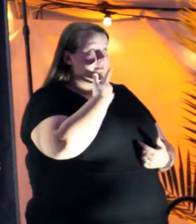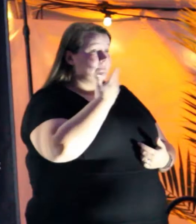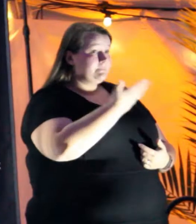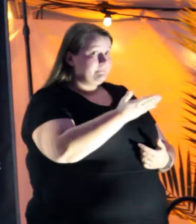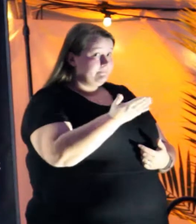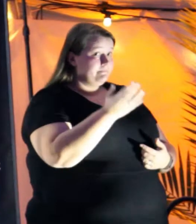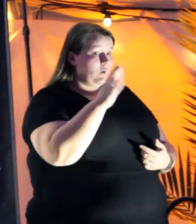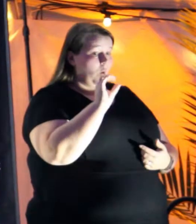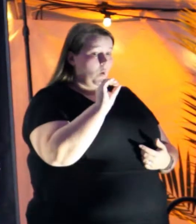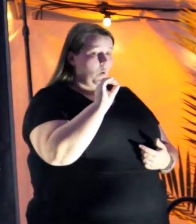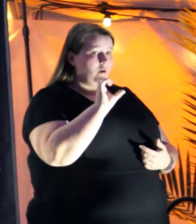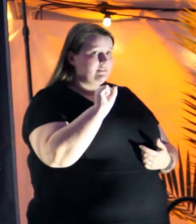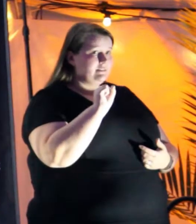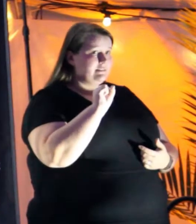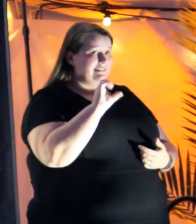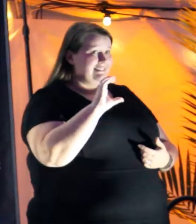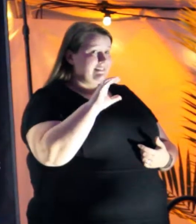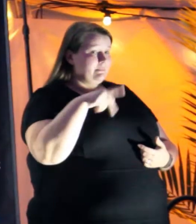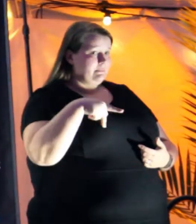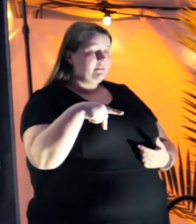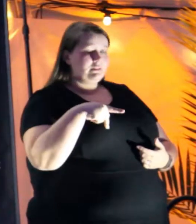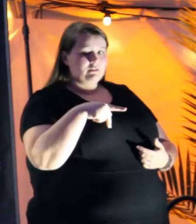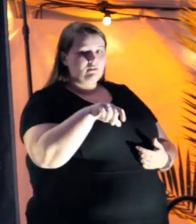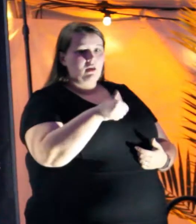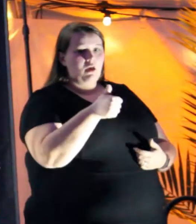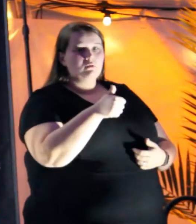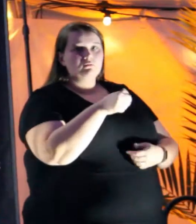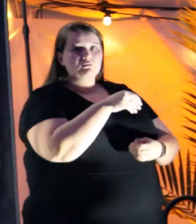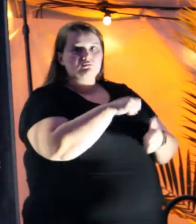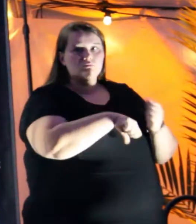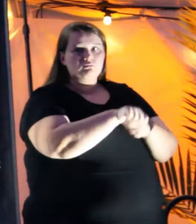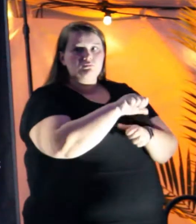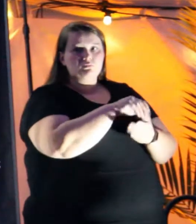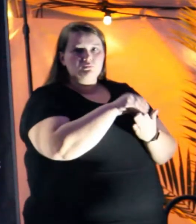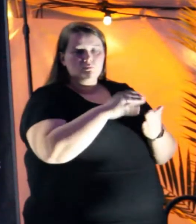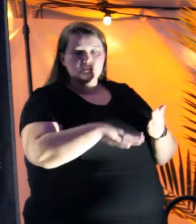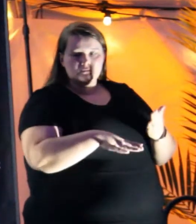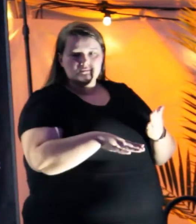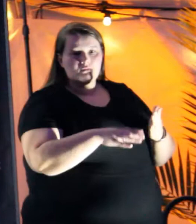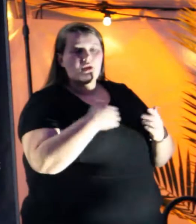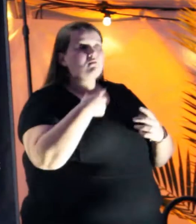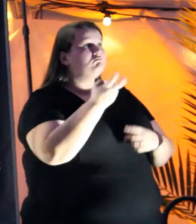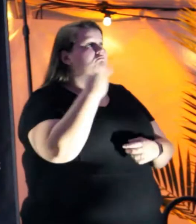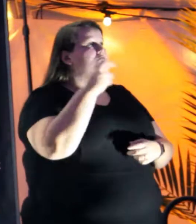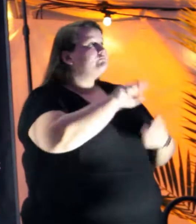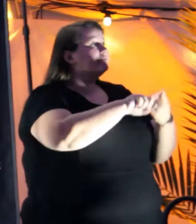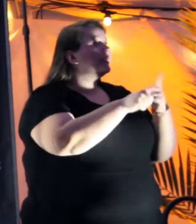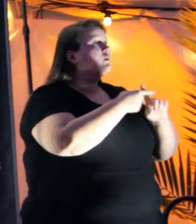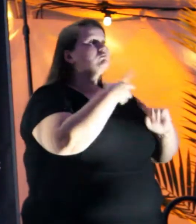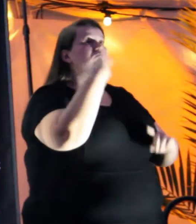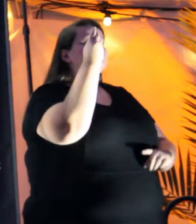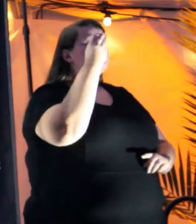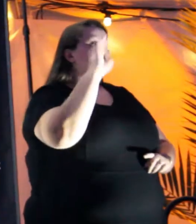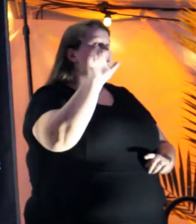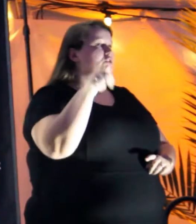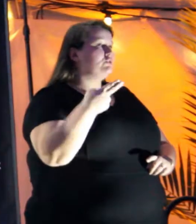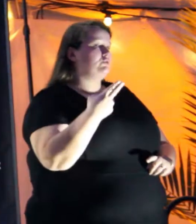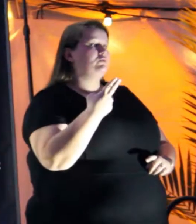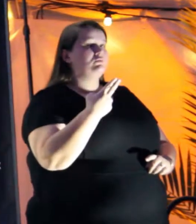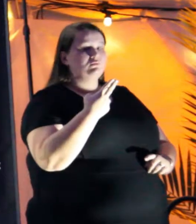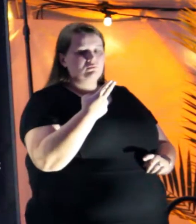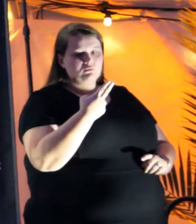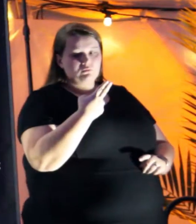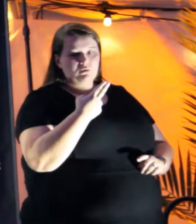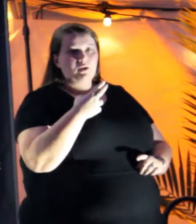ICT is being with all the mentors. I like spending time with my friends and going to the beach and